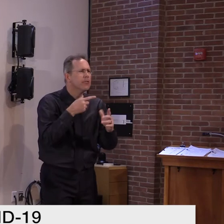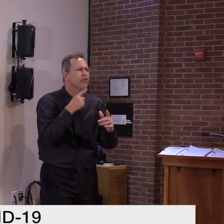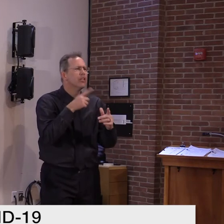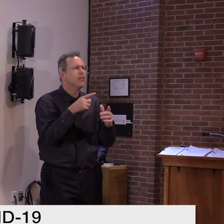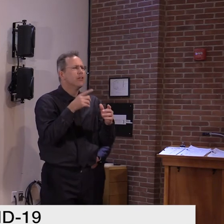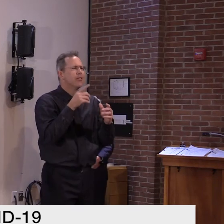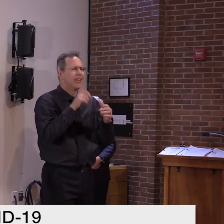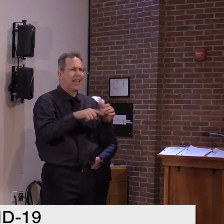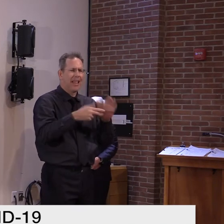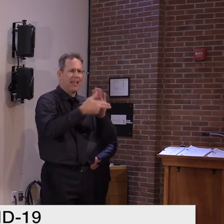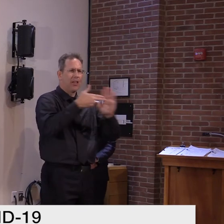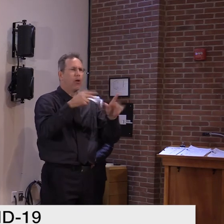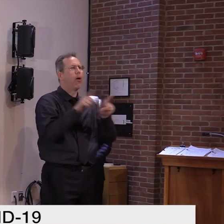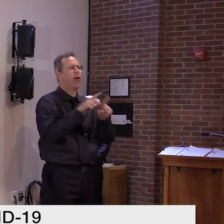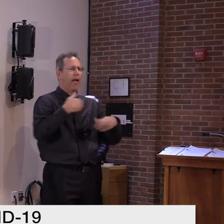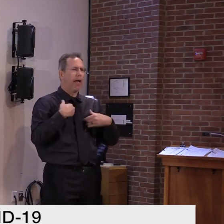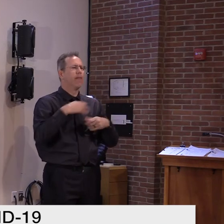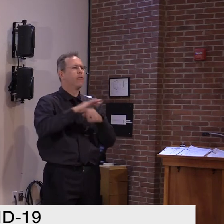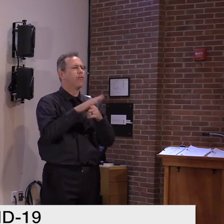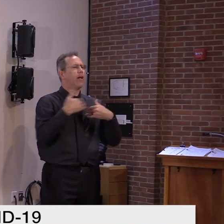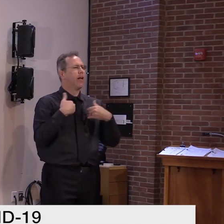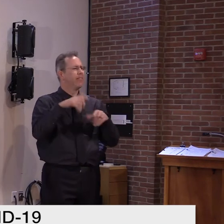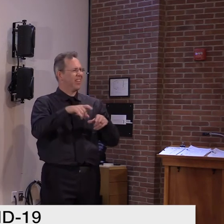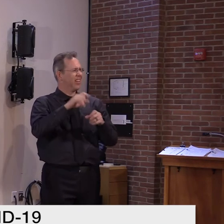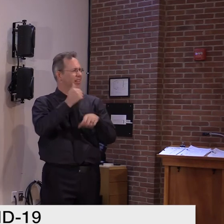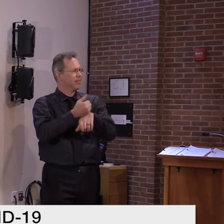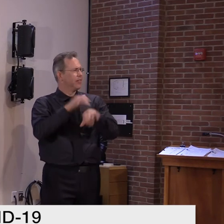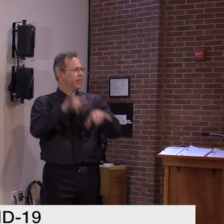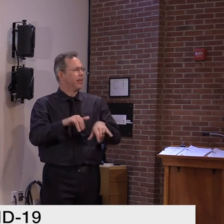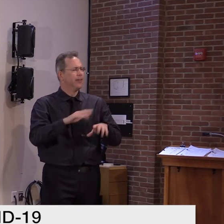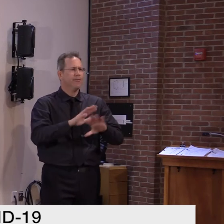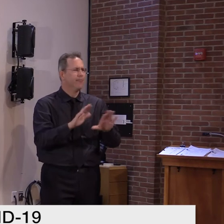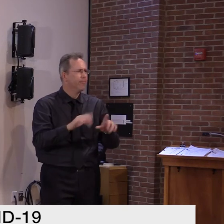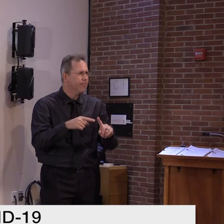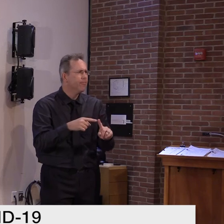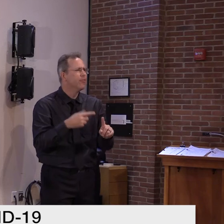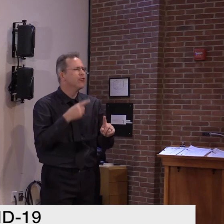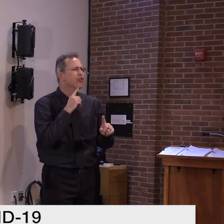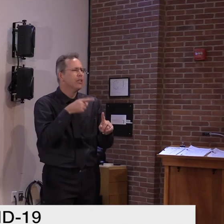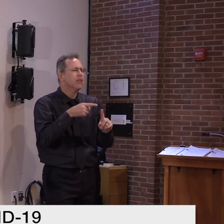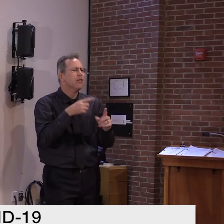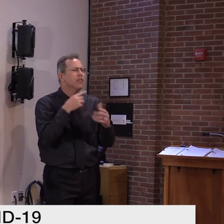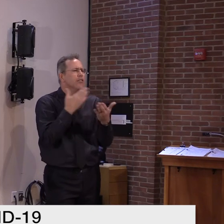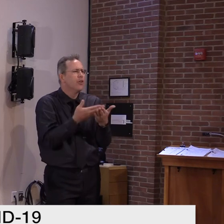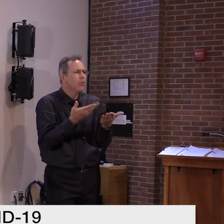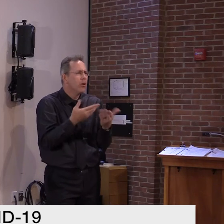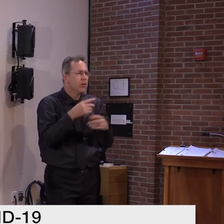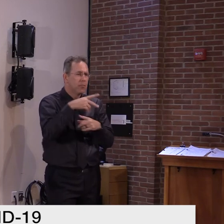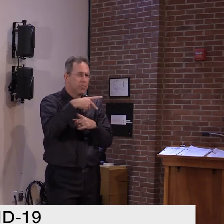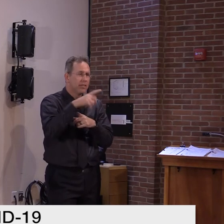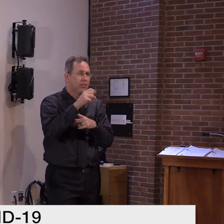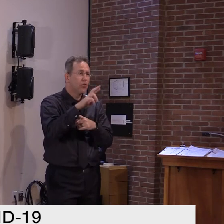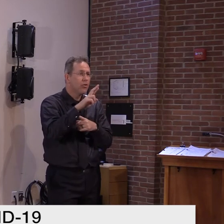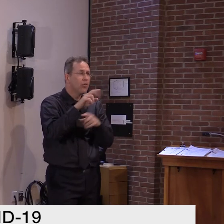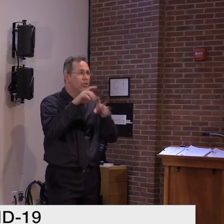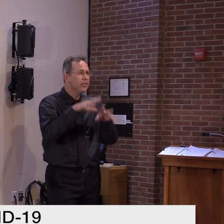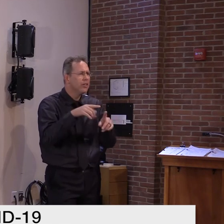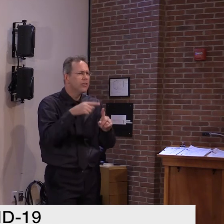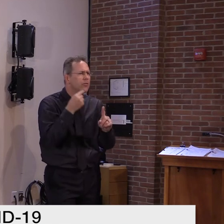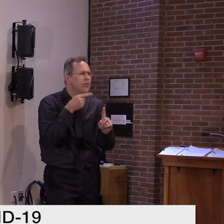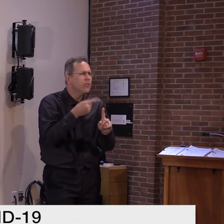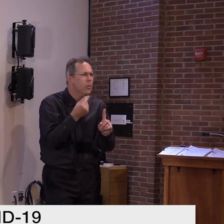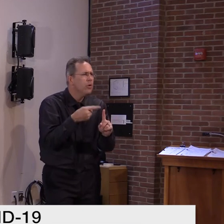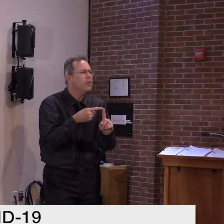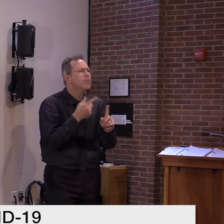it does not mean that an infection is present. Isn't the PCR method more of an amplification method